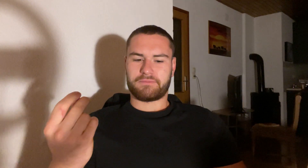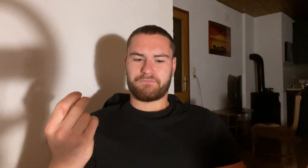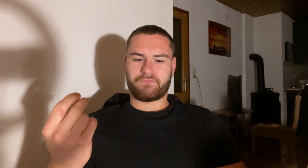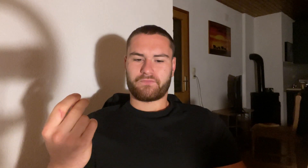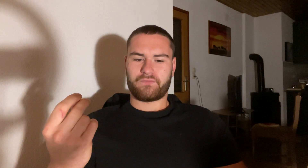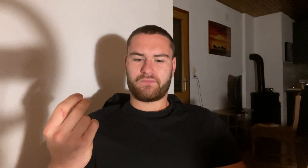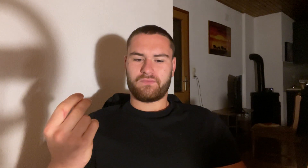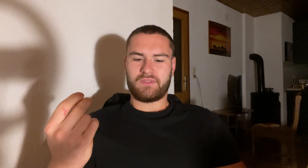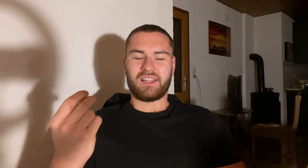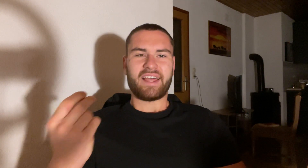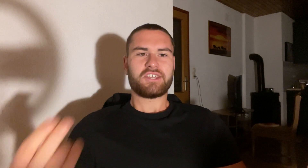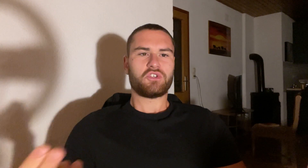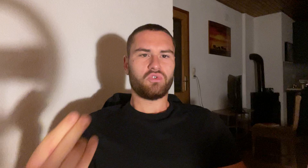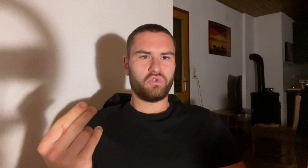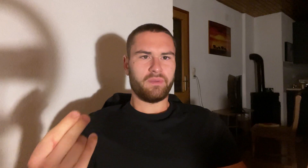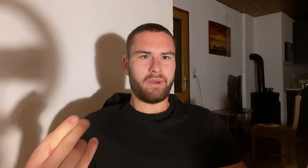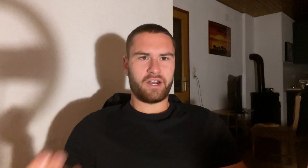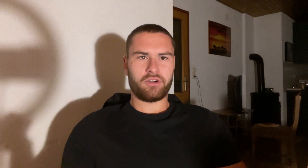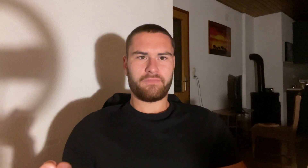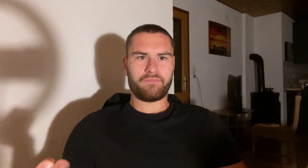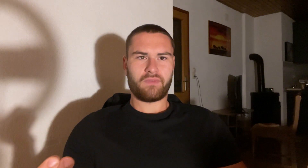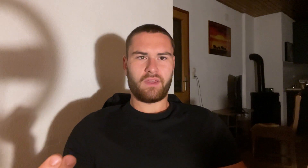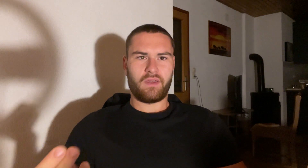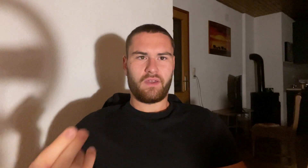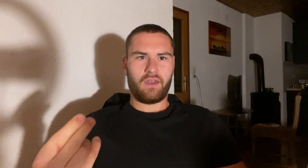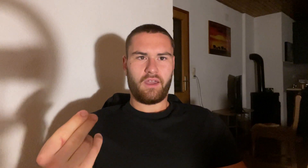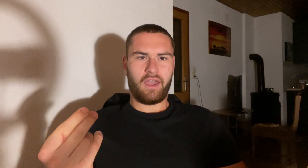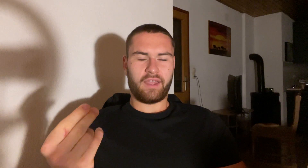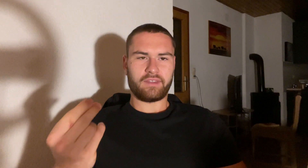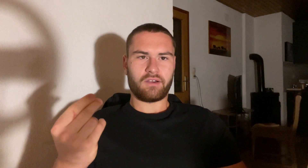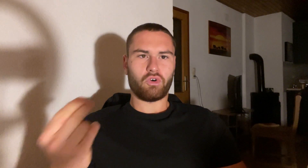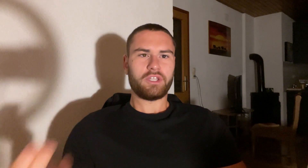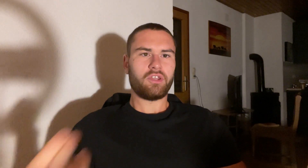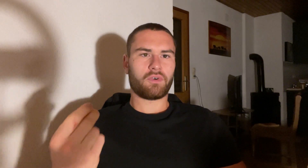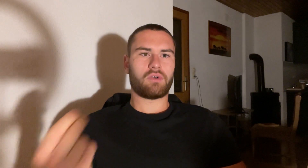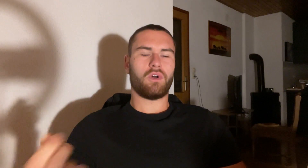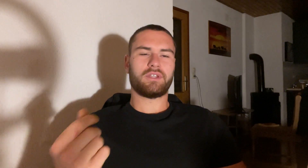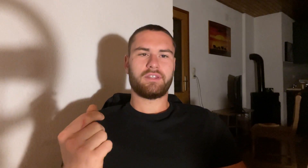the less you do, the better and quality over quantity.